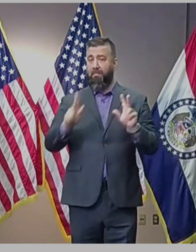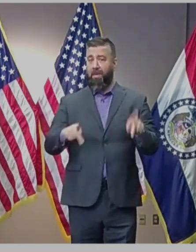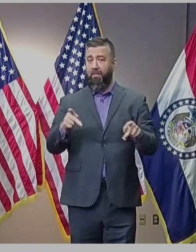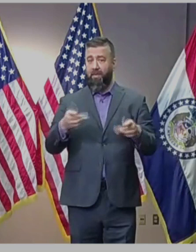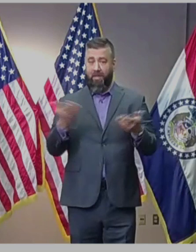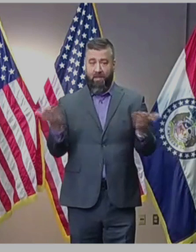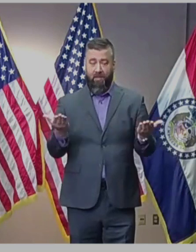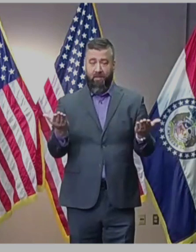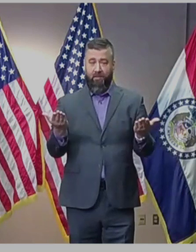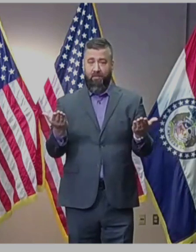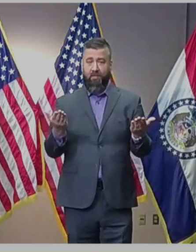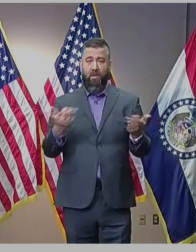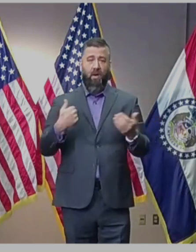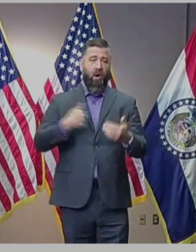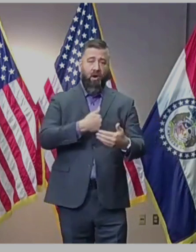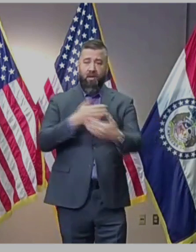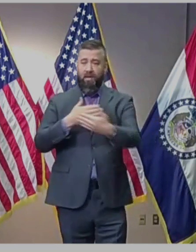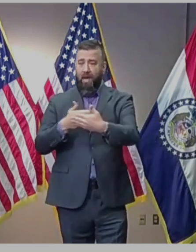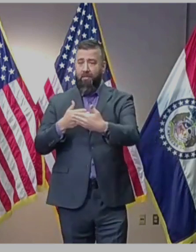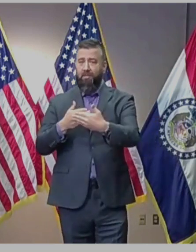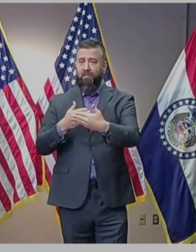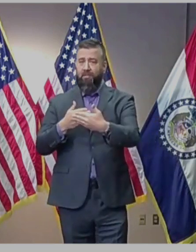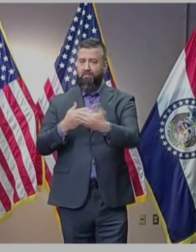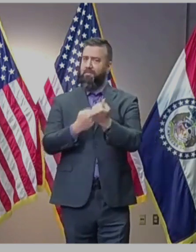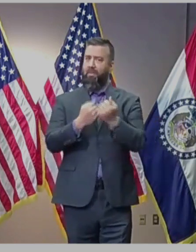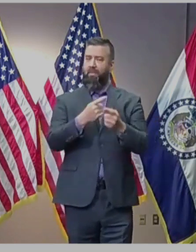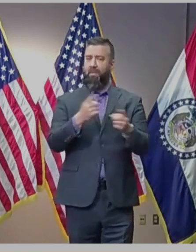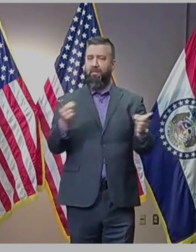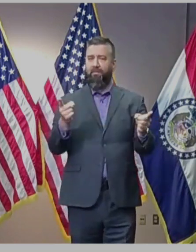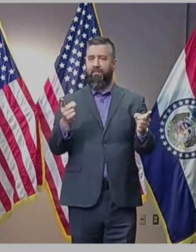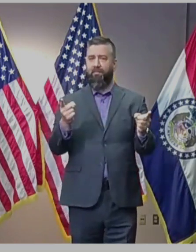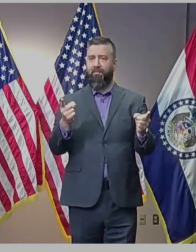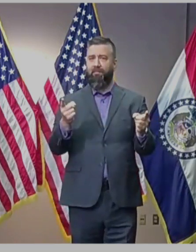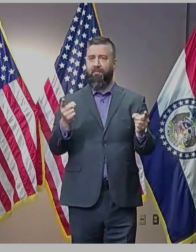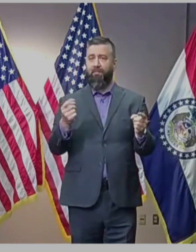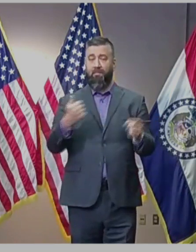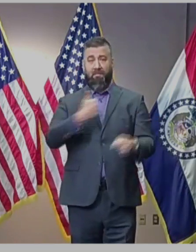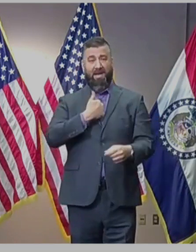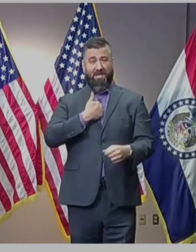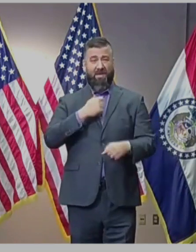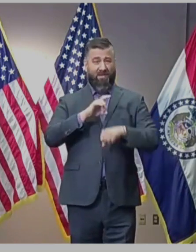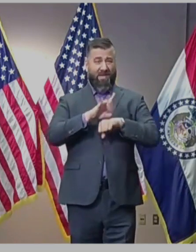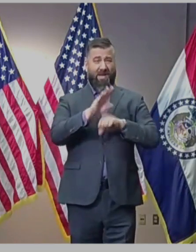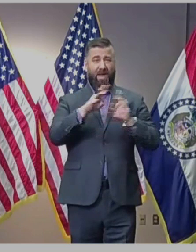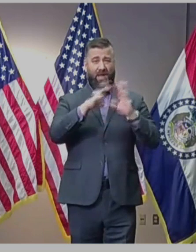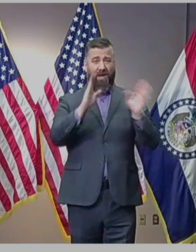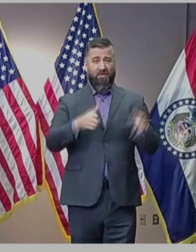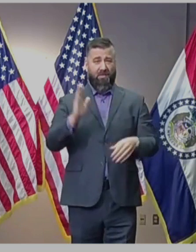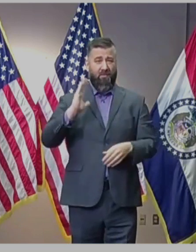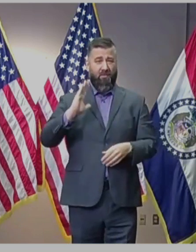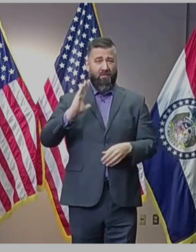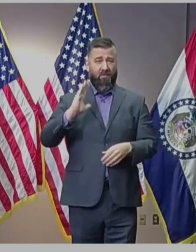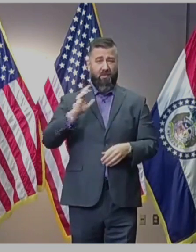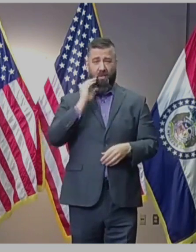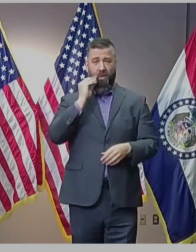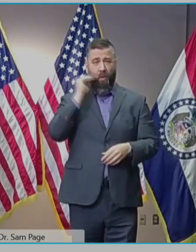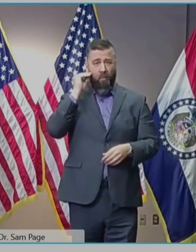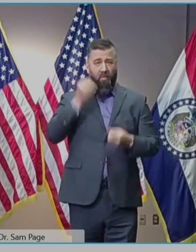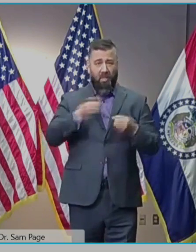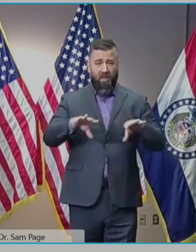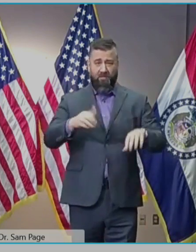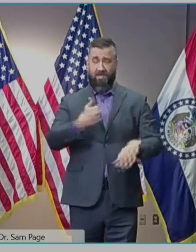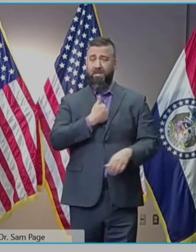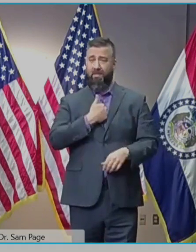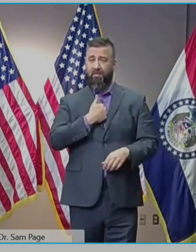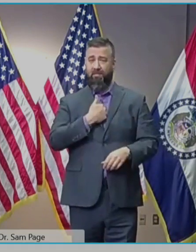community members, our neighbors are supported. I've been evicted. I've been unhoused. I've been forced